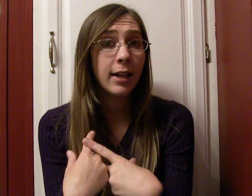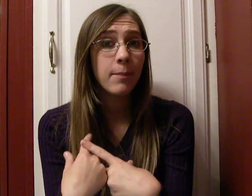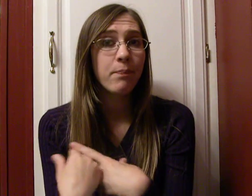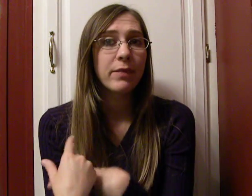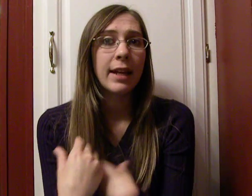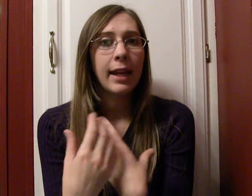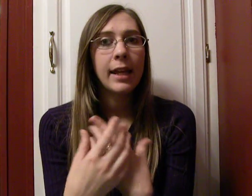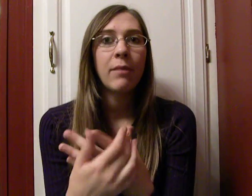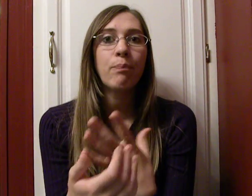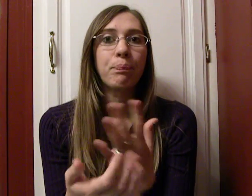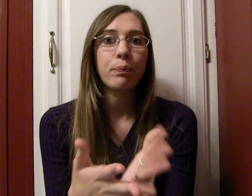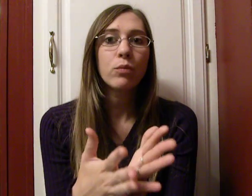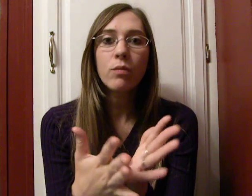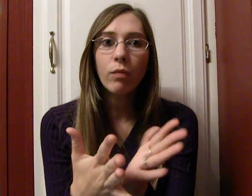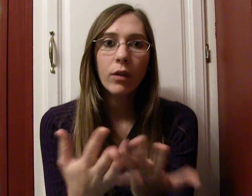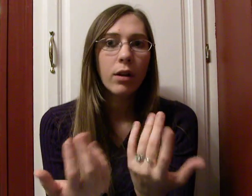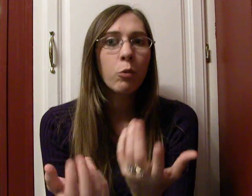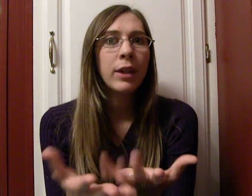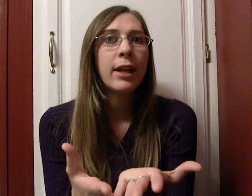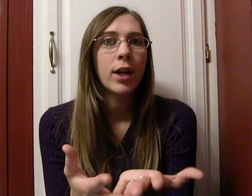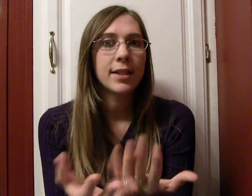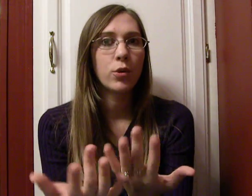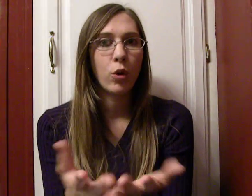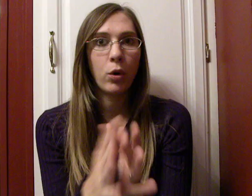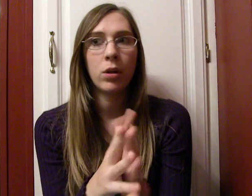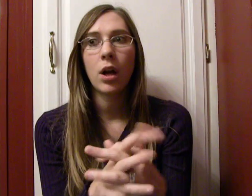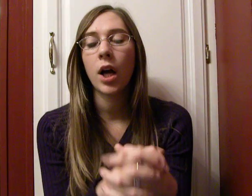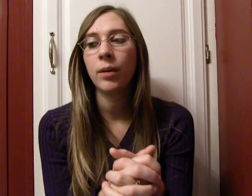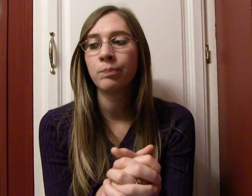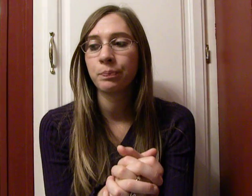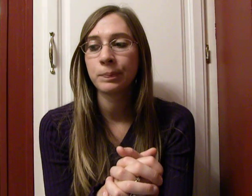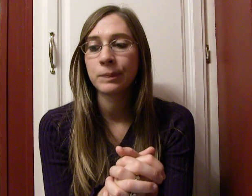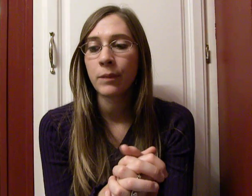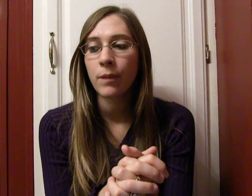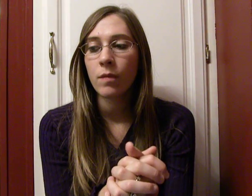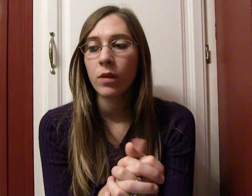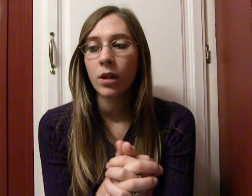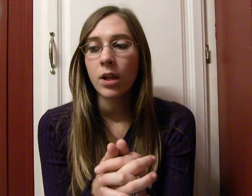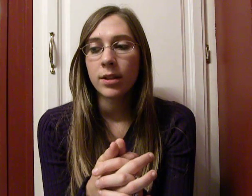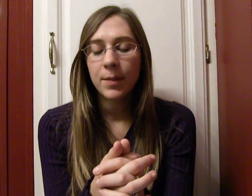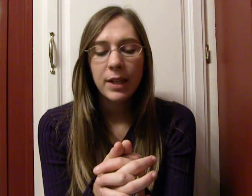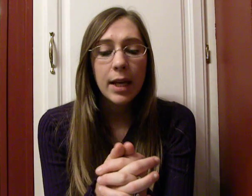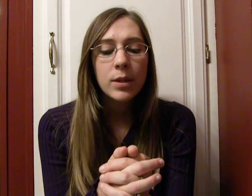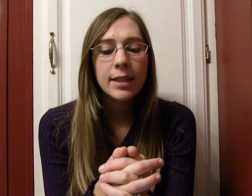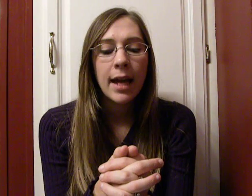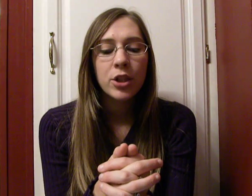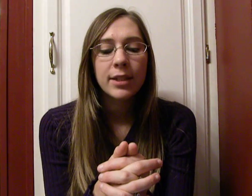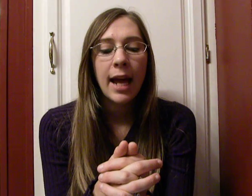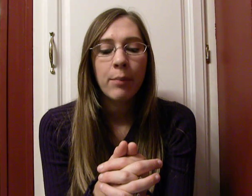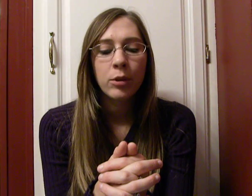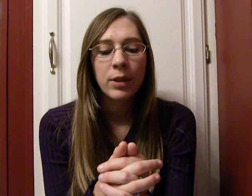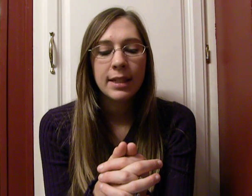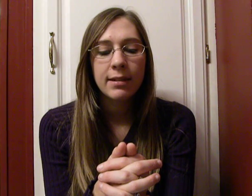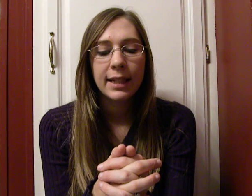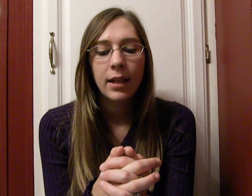aid, he will hear us normal. Um, something else that just happened recently.